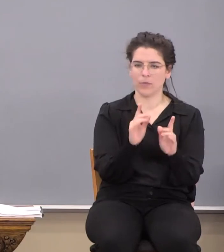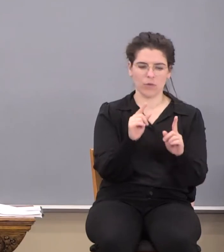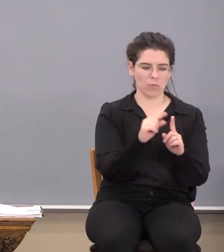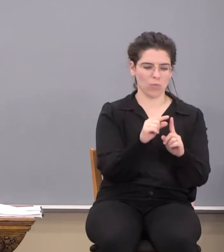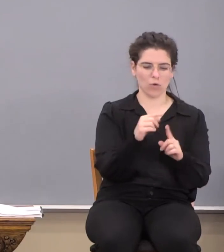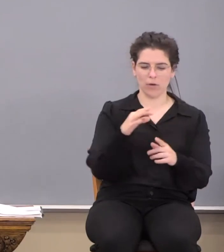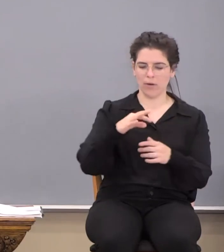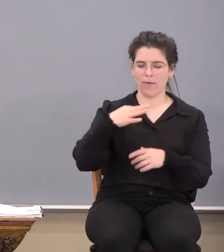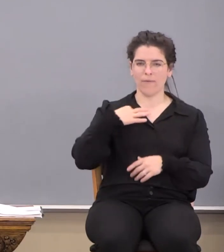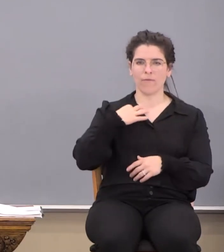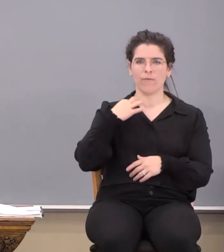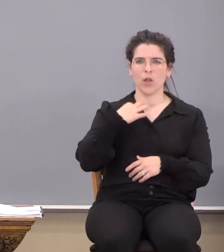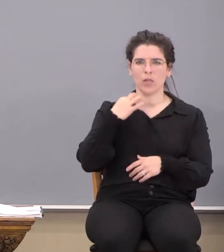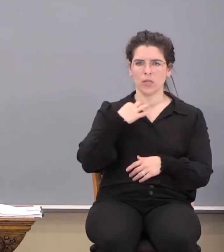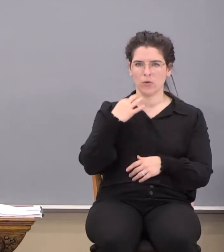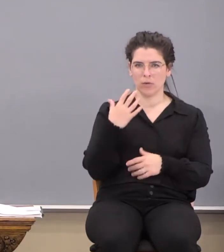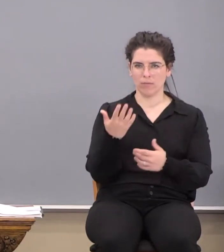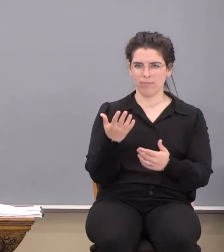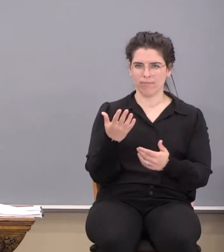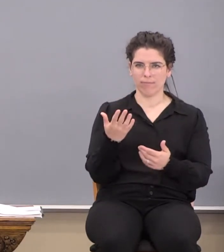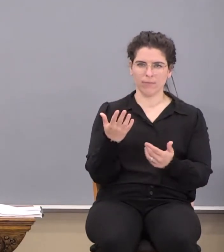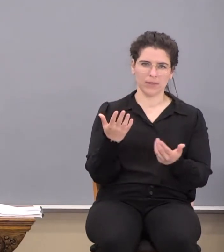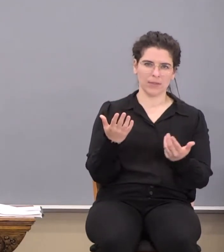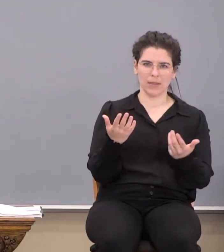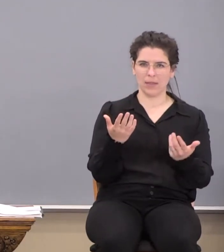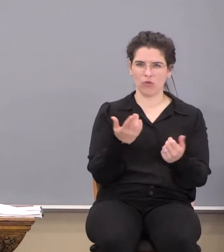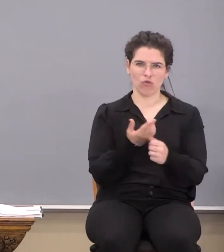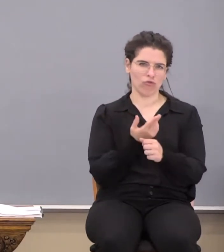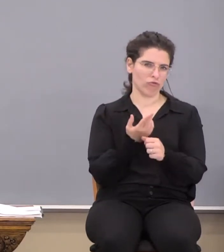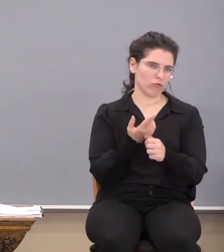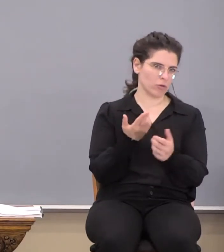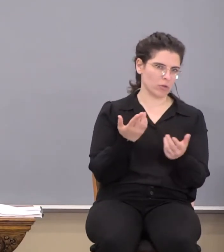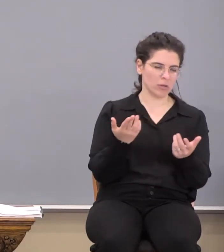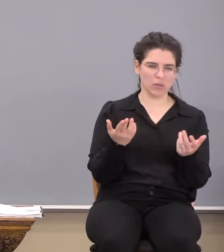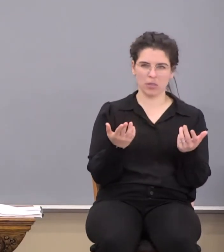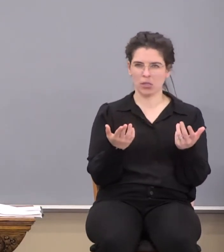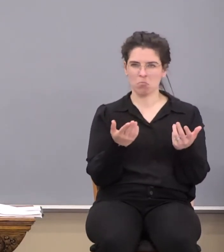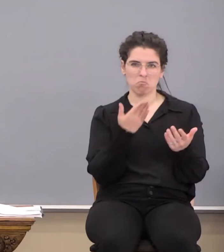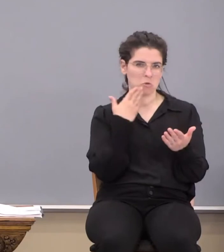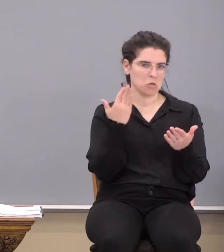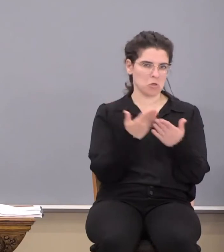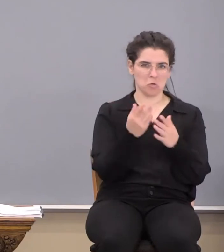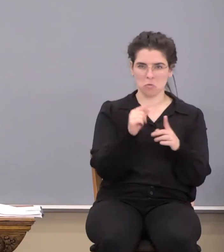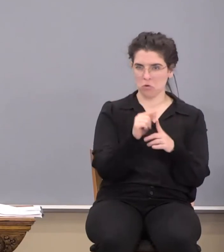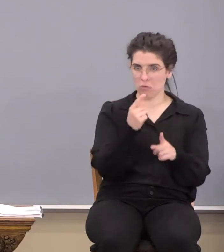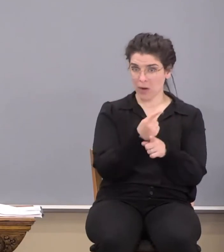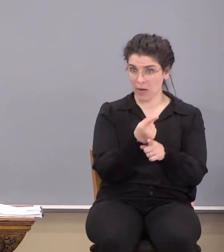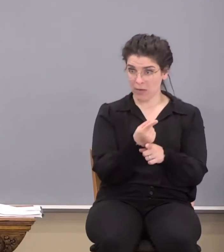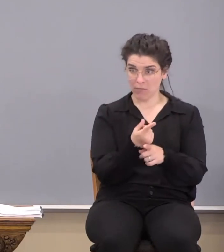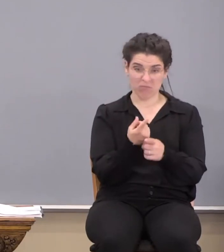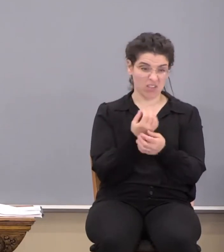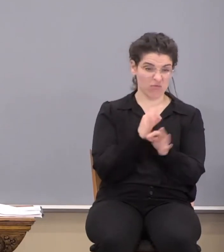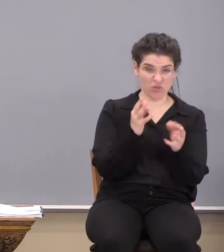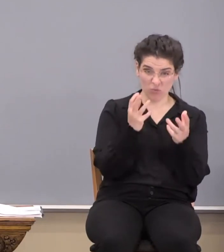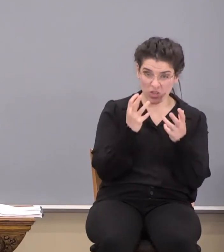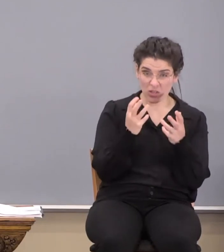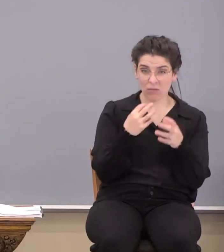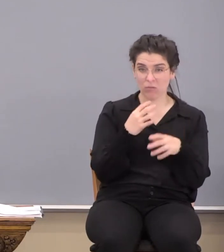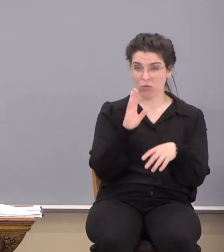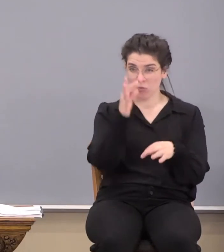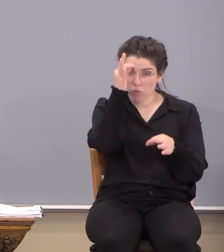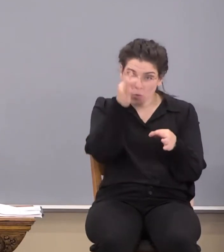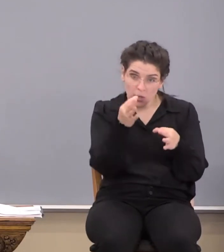voluntary, is that kind of usually a pretty good word? Like free will, voluntary?